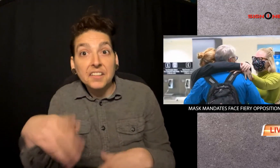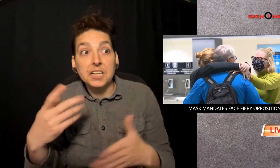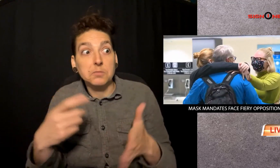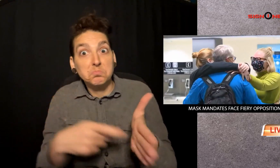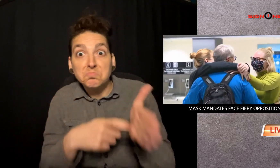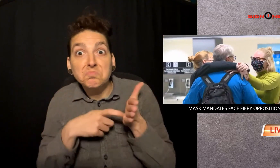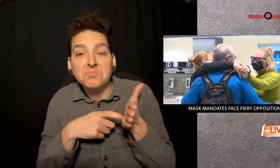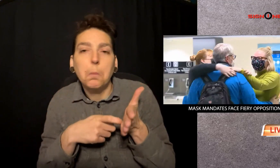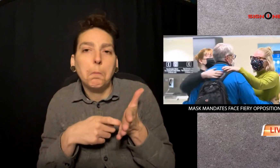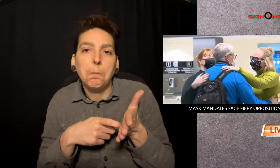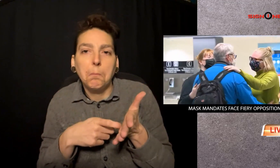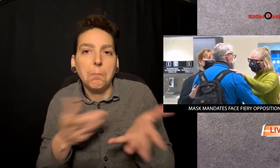will not.